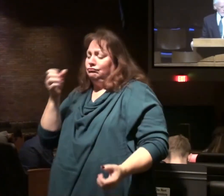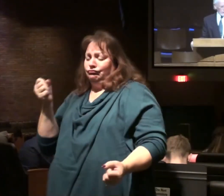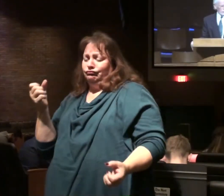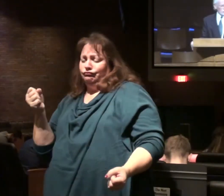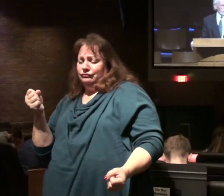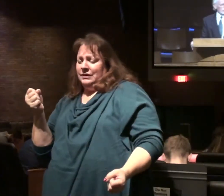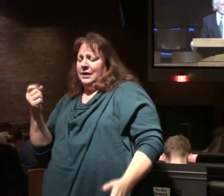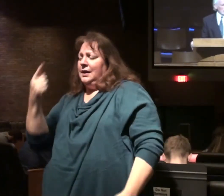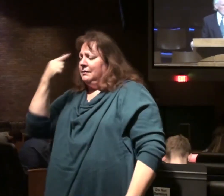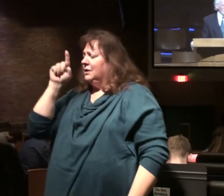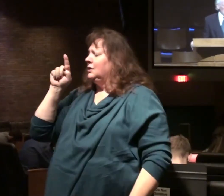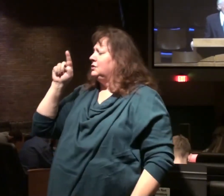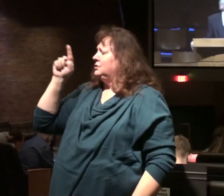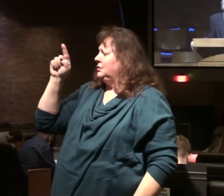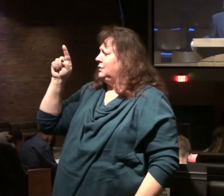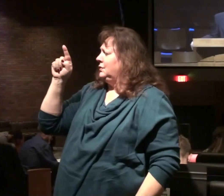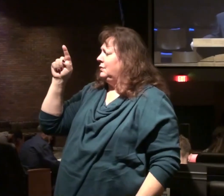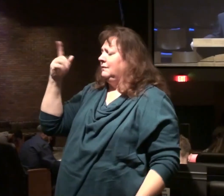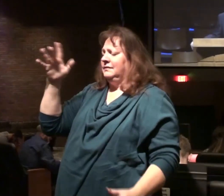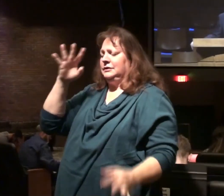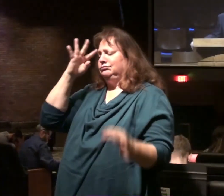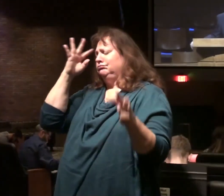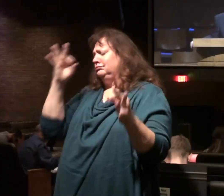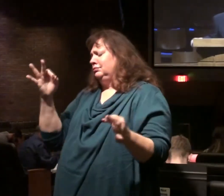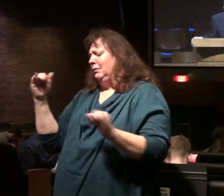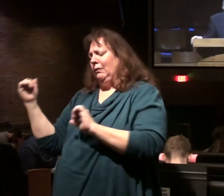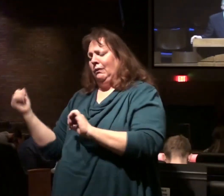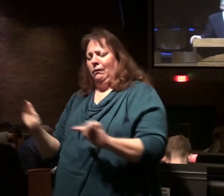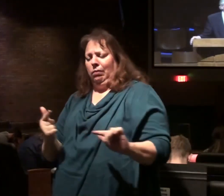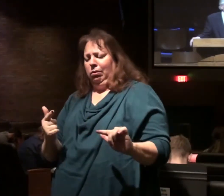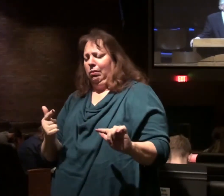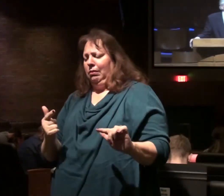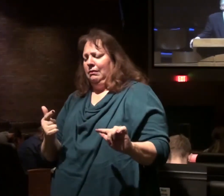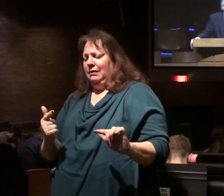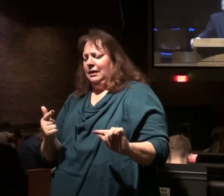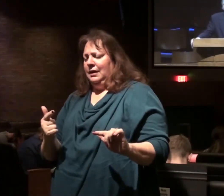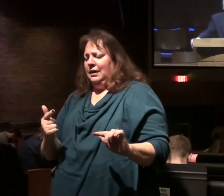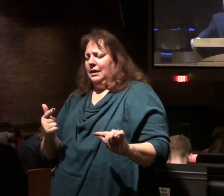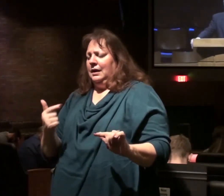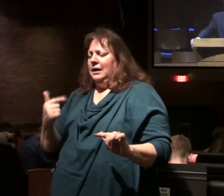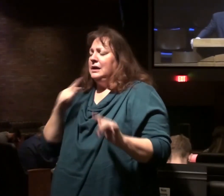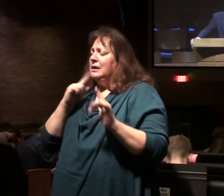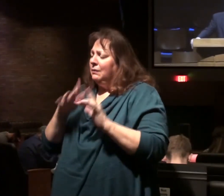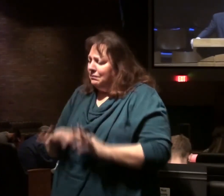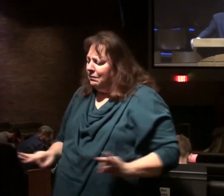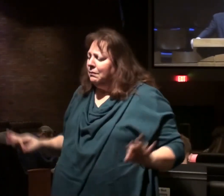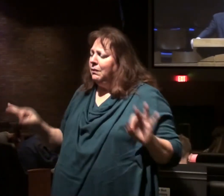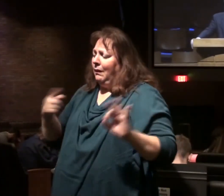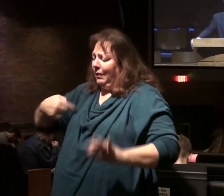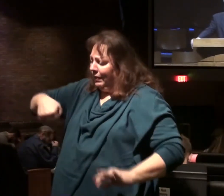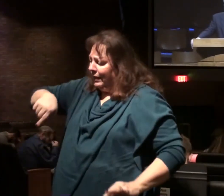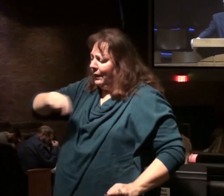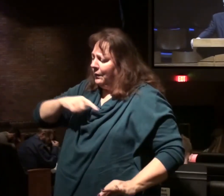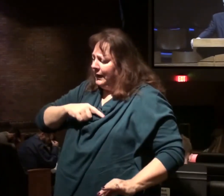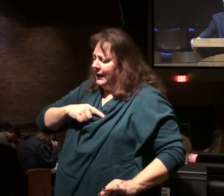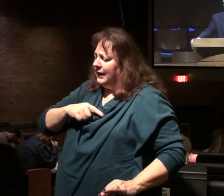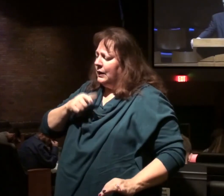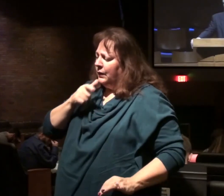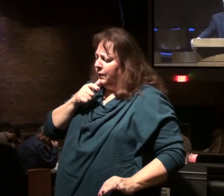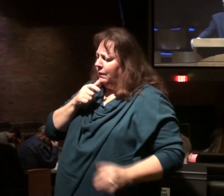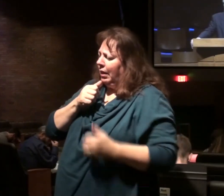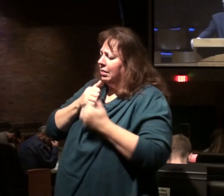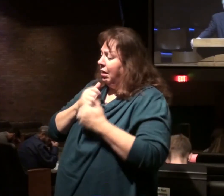because you are the God who has ordained all things. Lord, how important it is for us as your people,